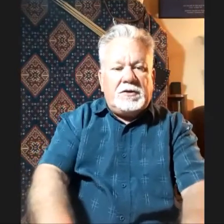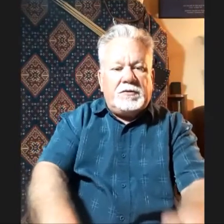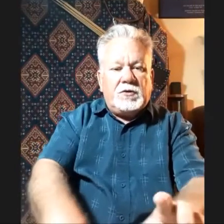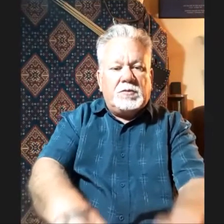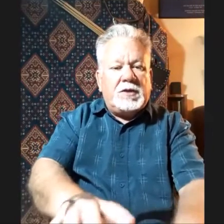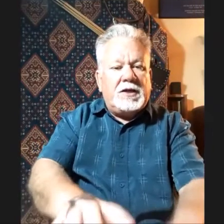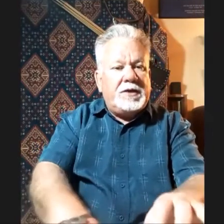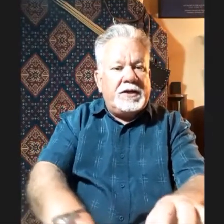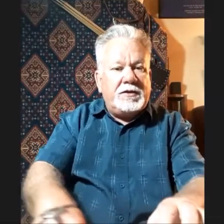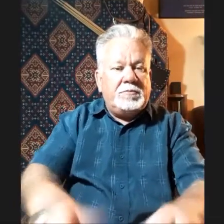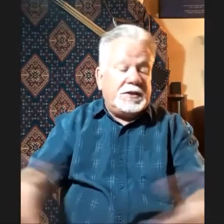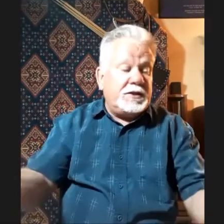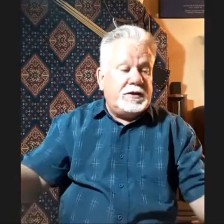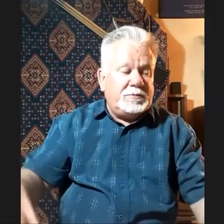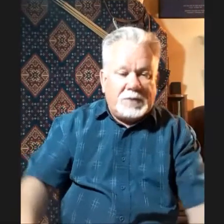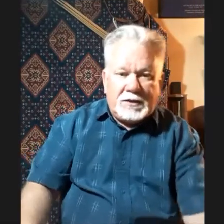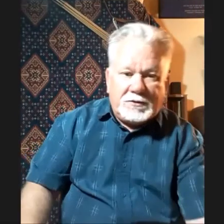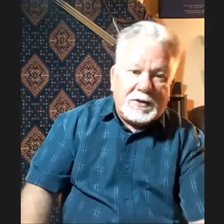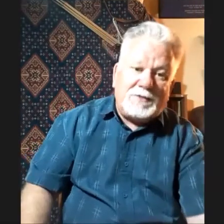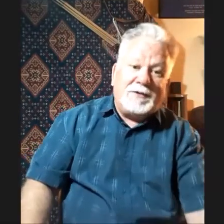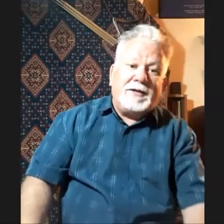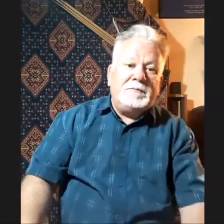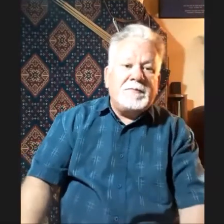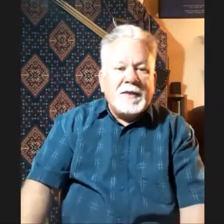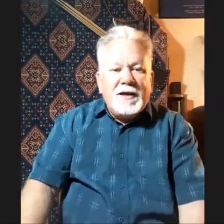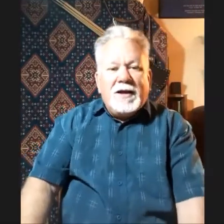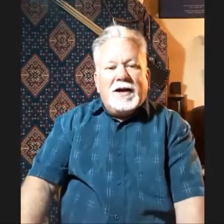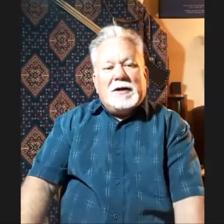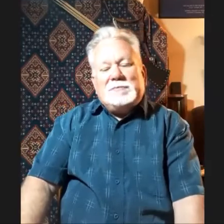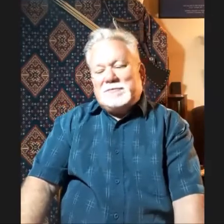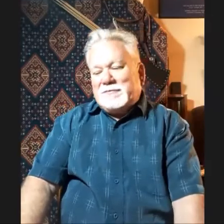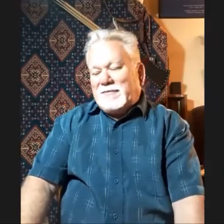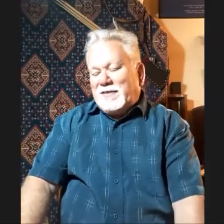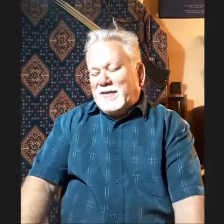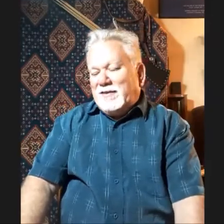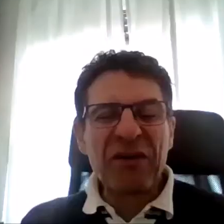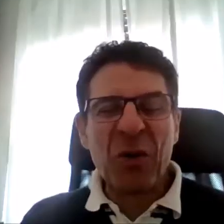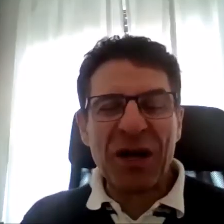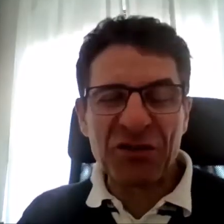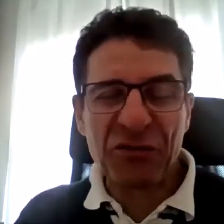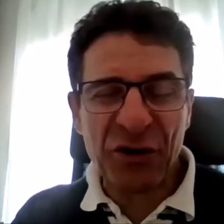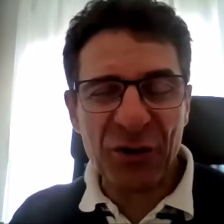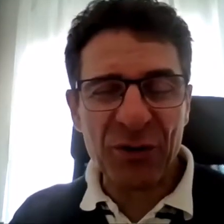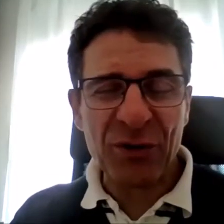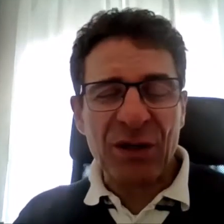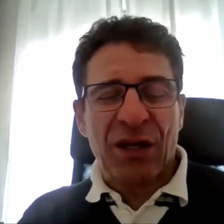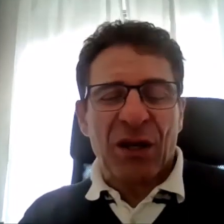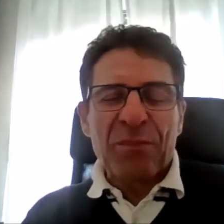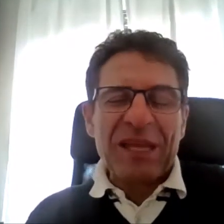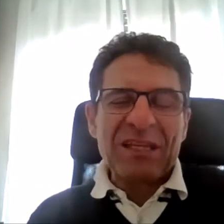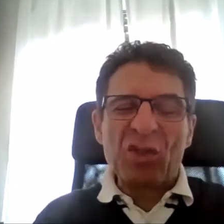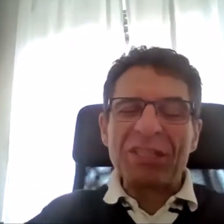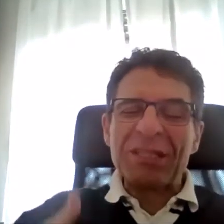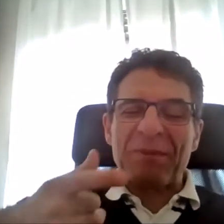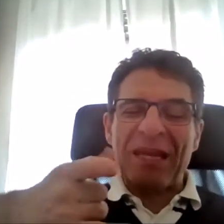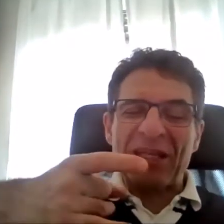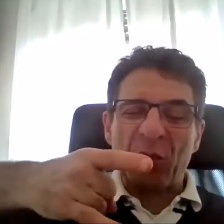difficult to play the piano, but they didn't have piano, so that's okay. I have a question for you. Could it be a